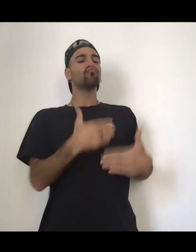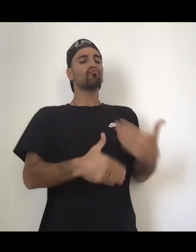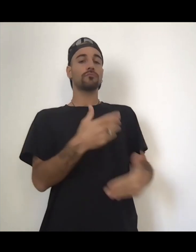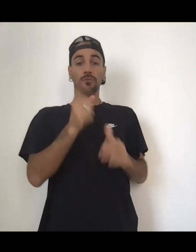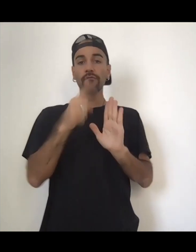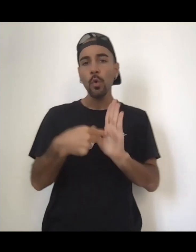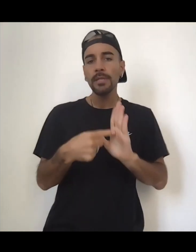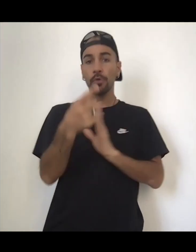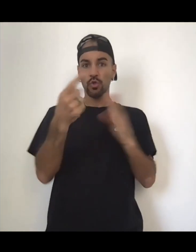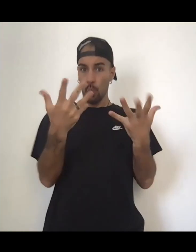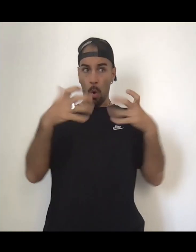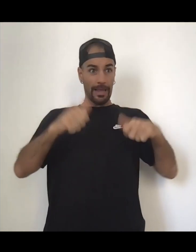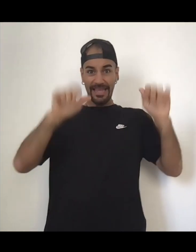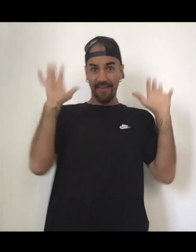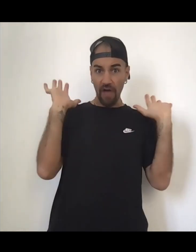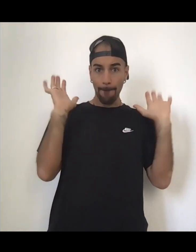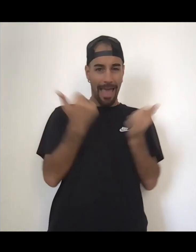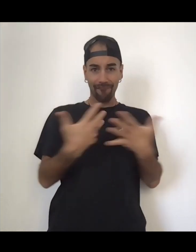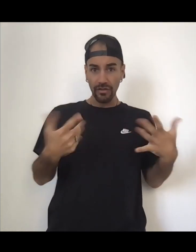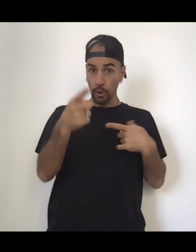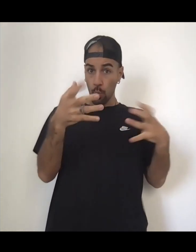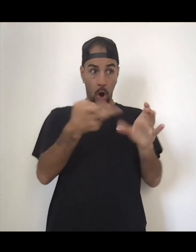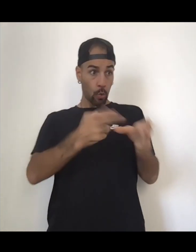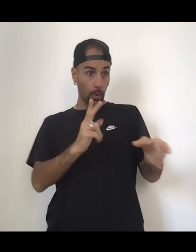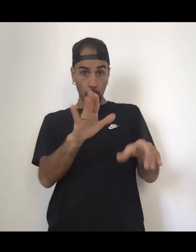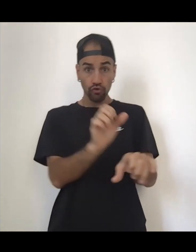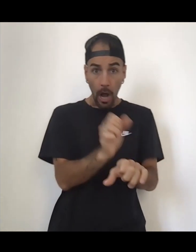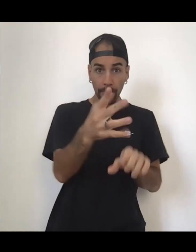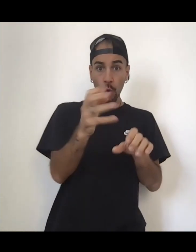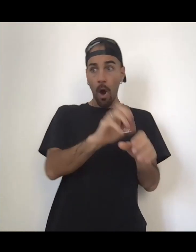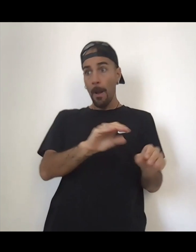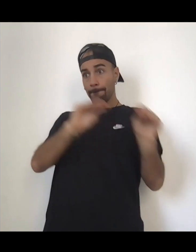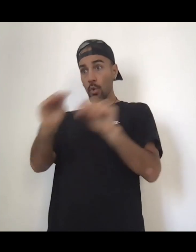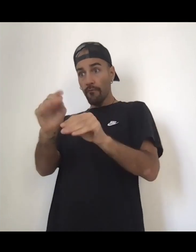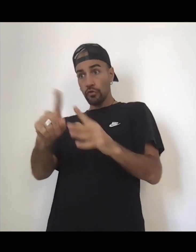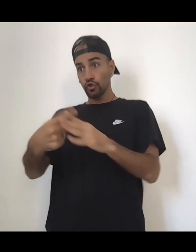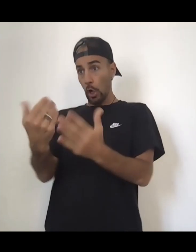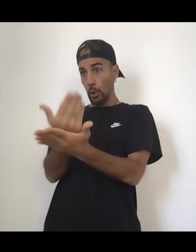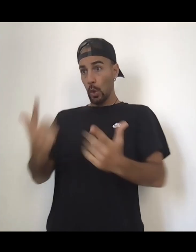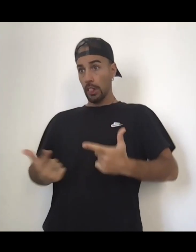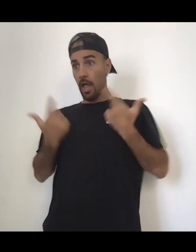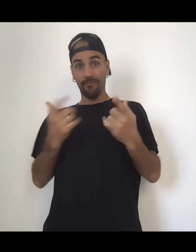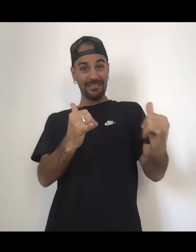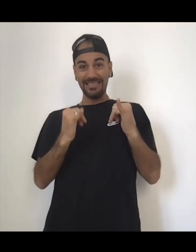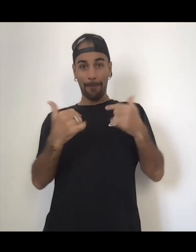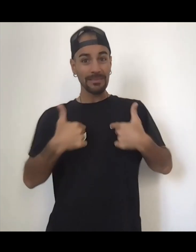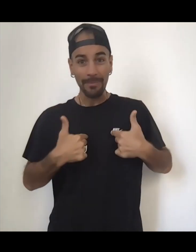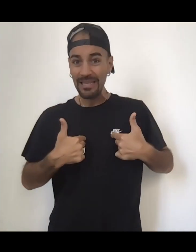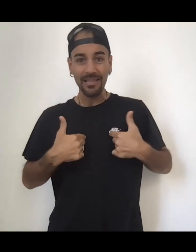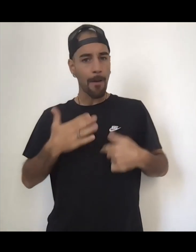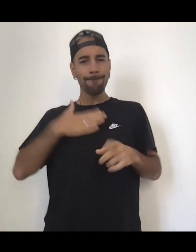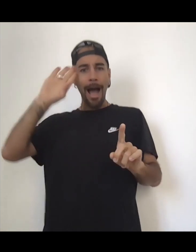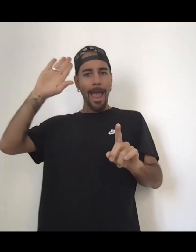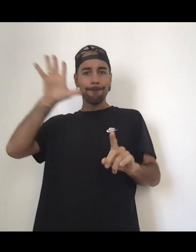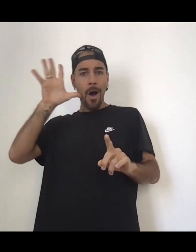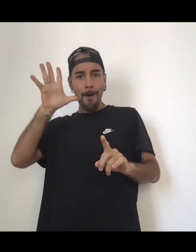is like, what do you mean? Oh my God. You've been working at this job for so long. What about all your things? My mom was, I remember when I was going to move